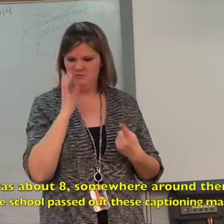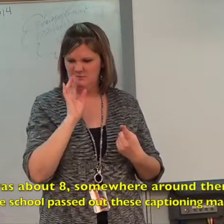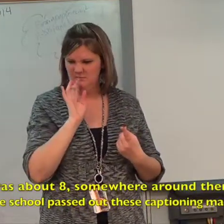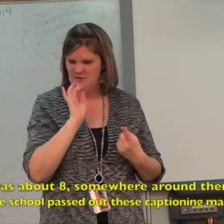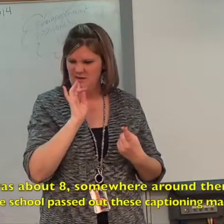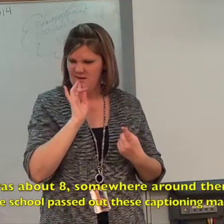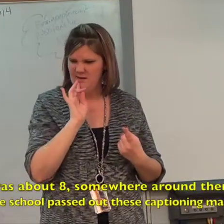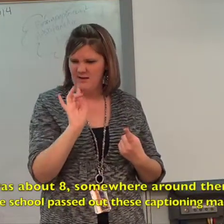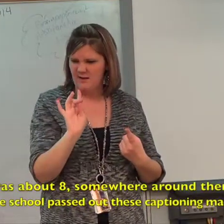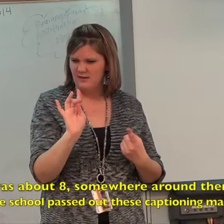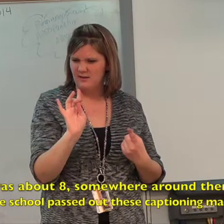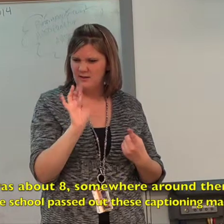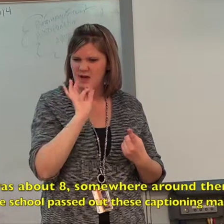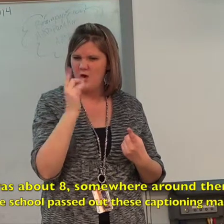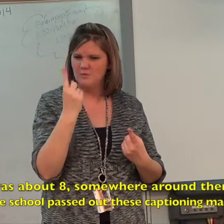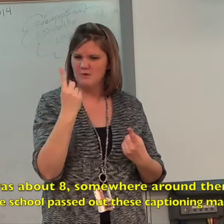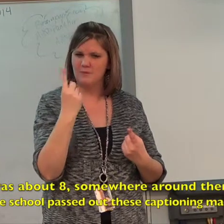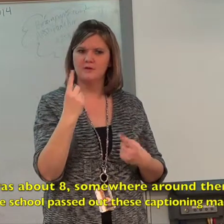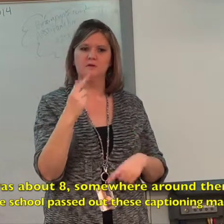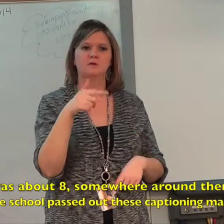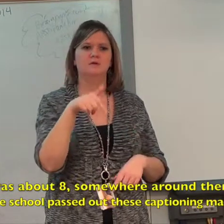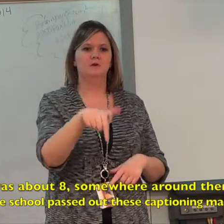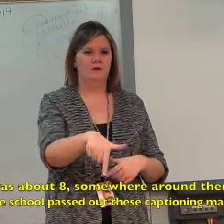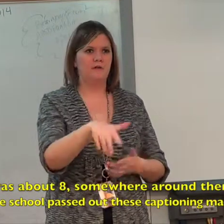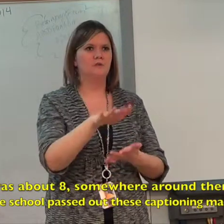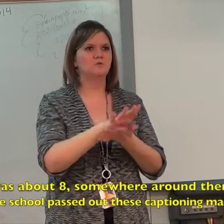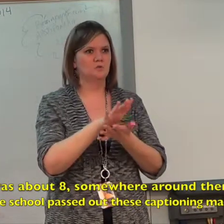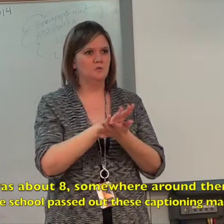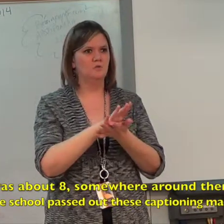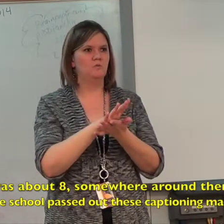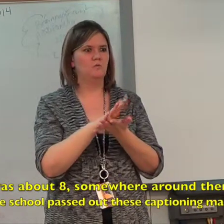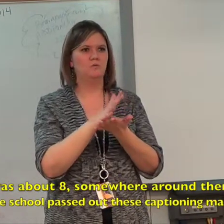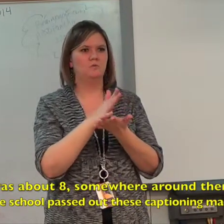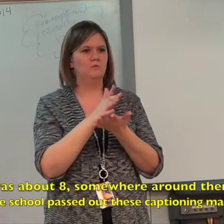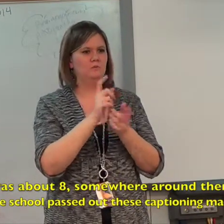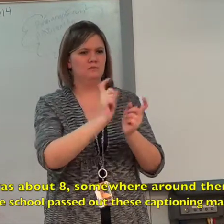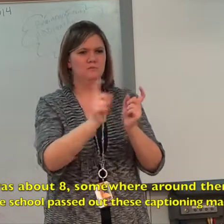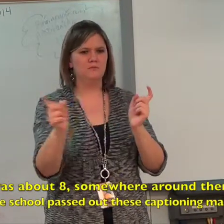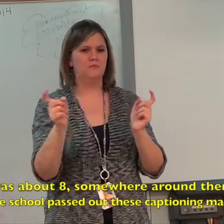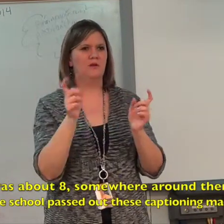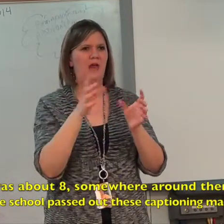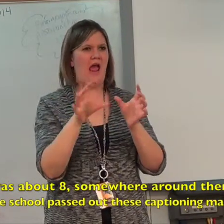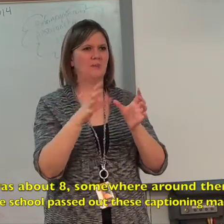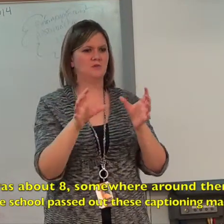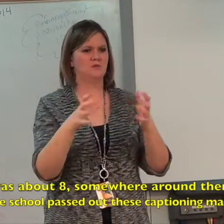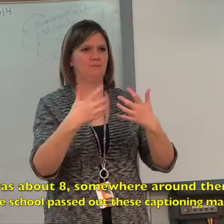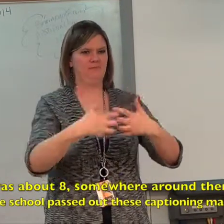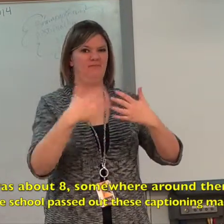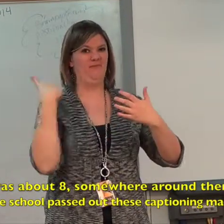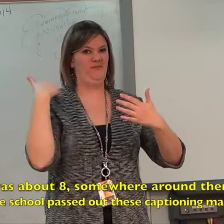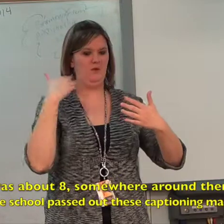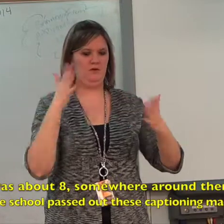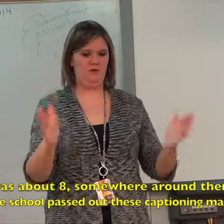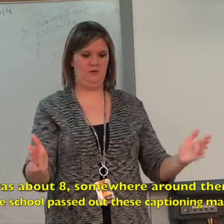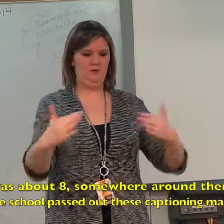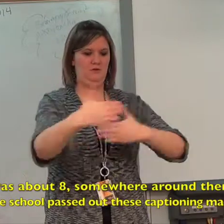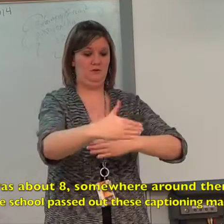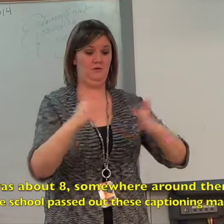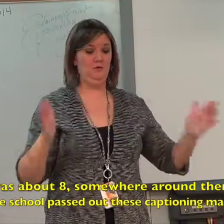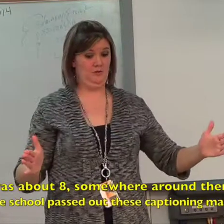I guess I was about eight, somewhere around there. And then the school passed out these captioning machines.